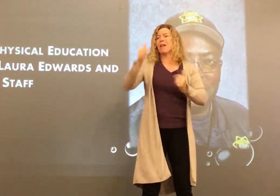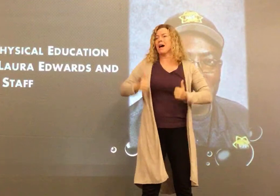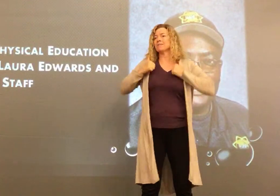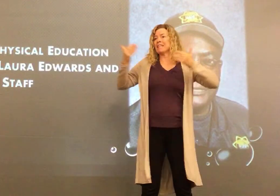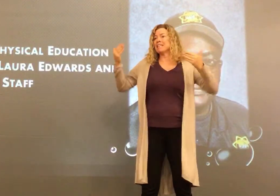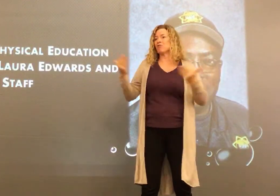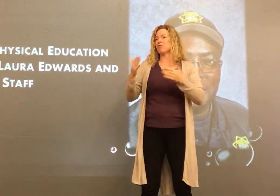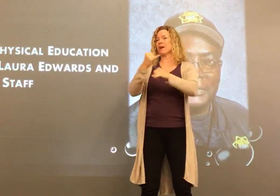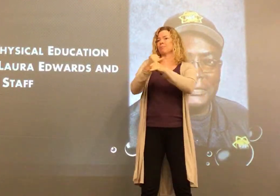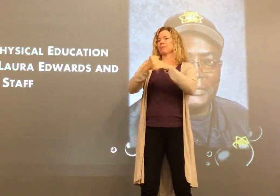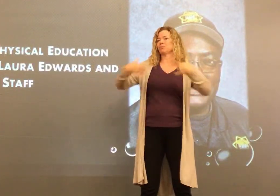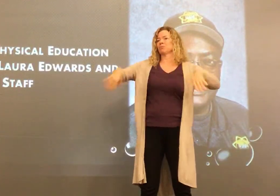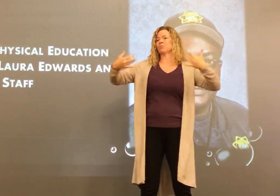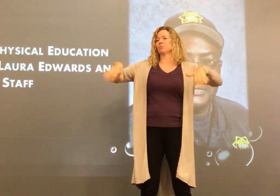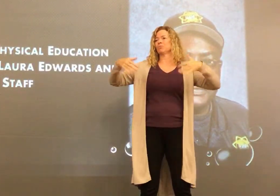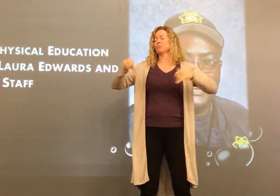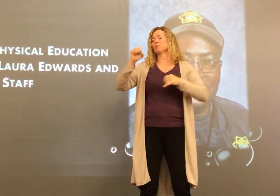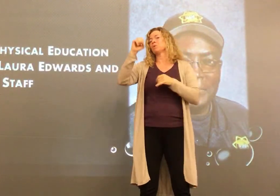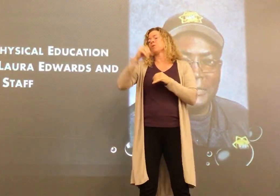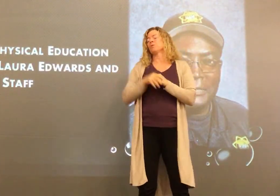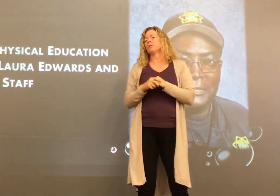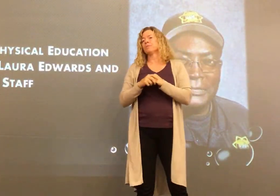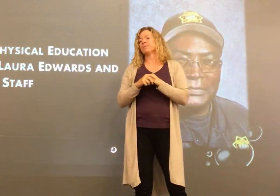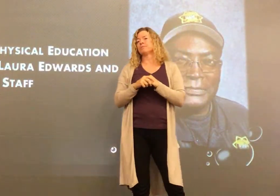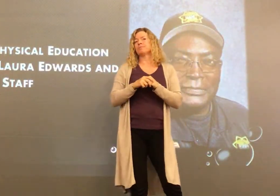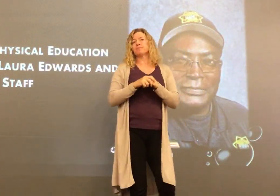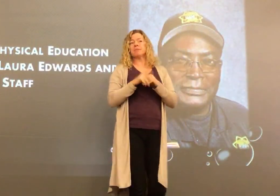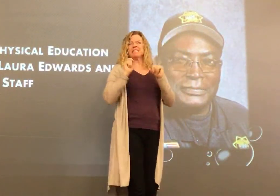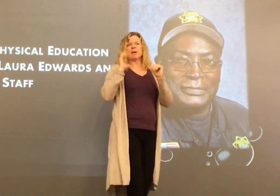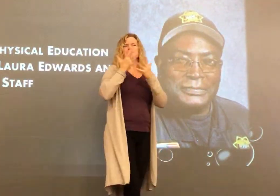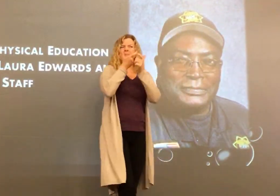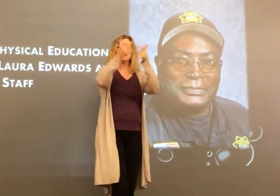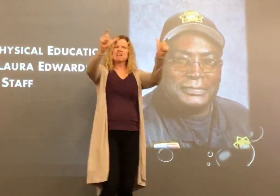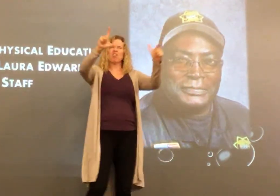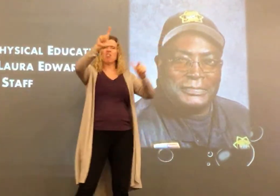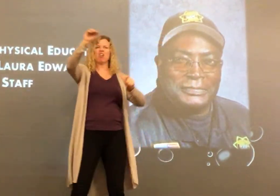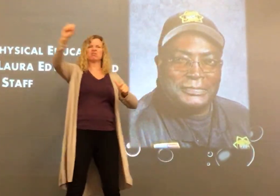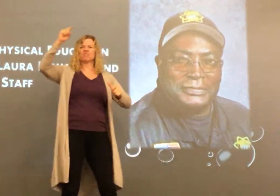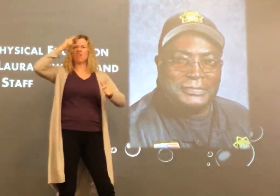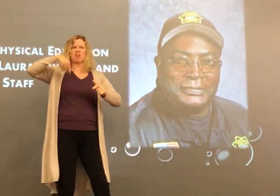That's how impactful he has been to all of our lives here on campus.